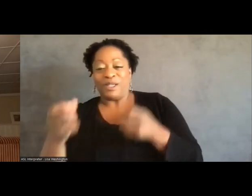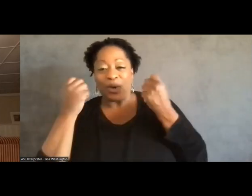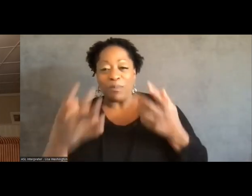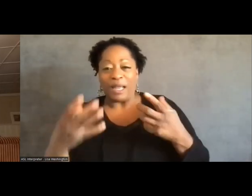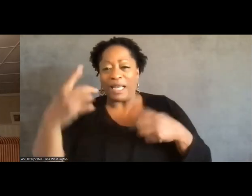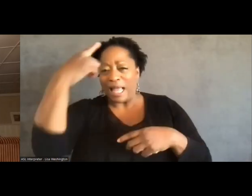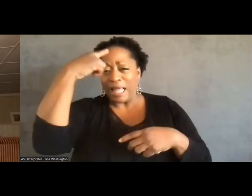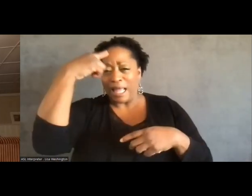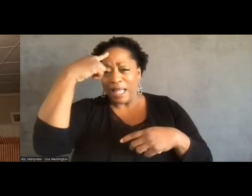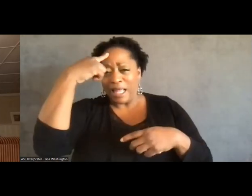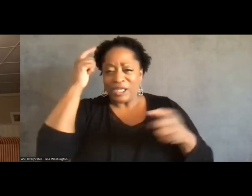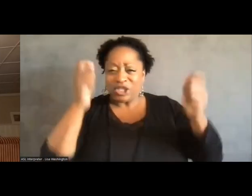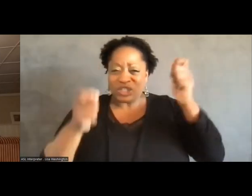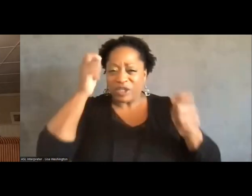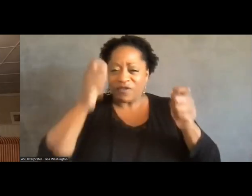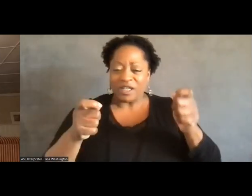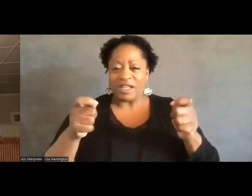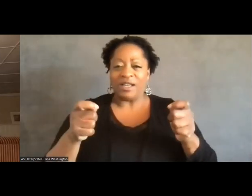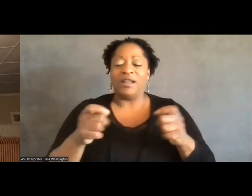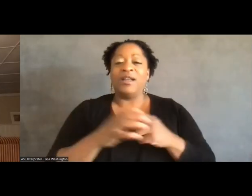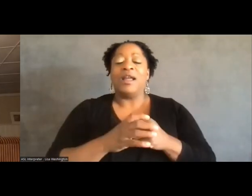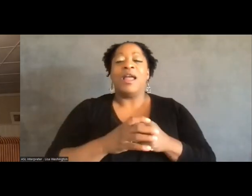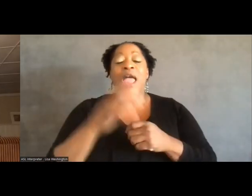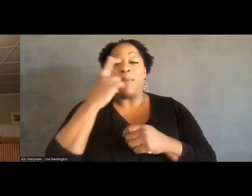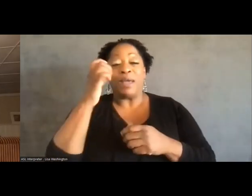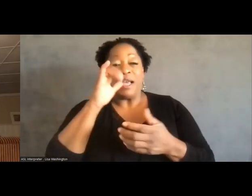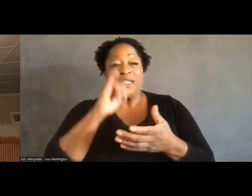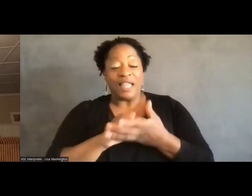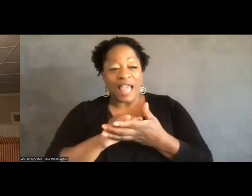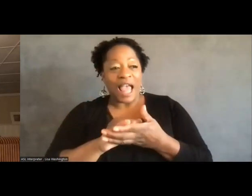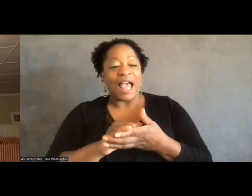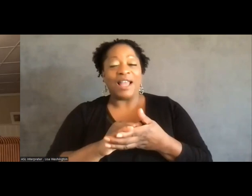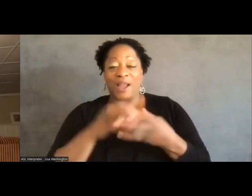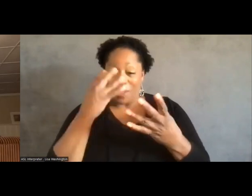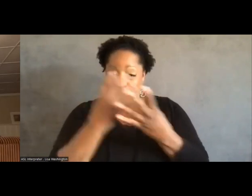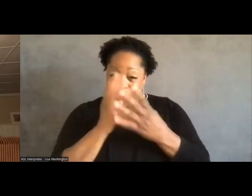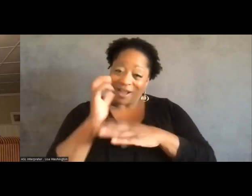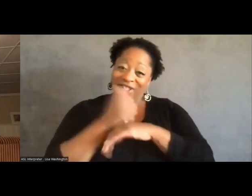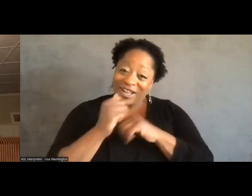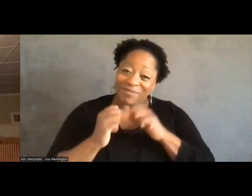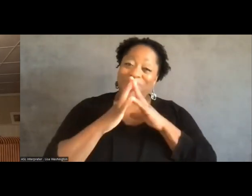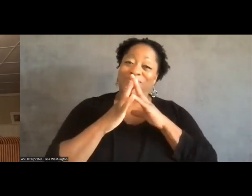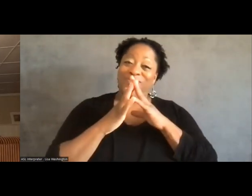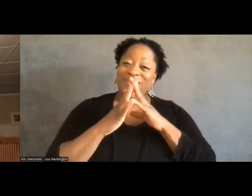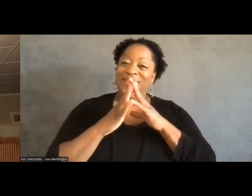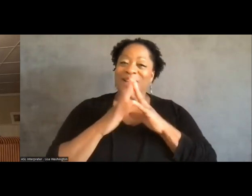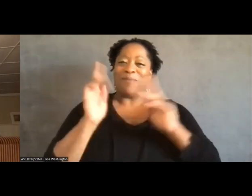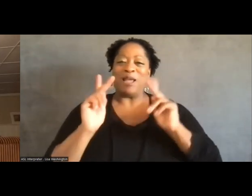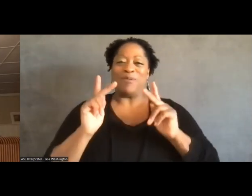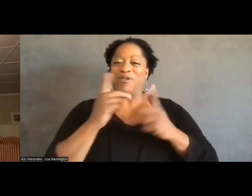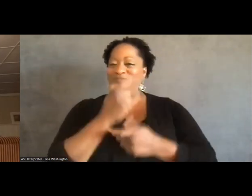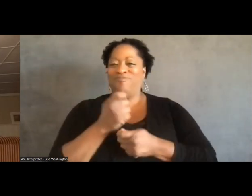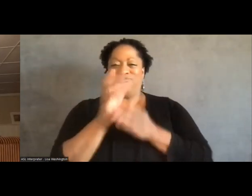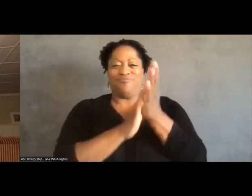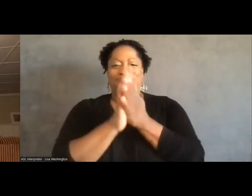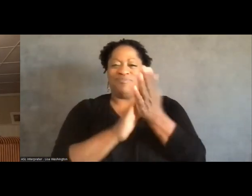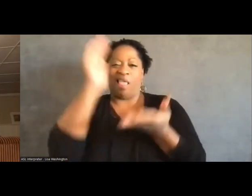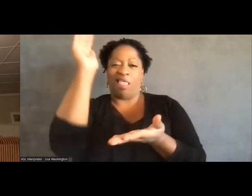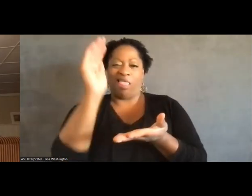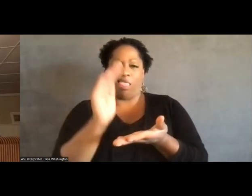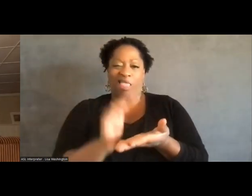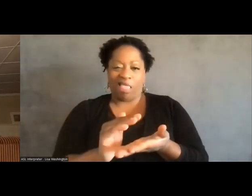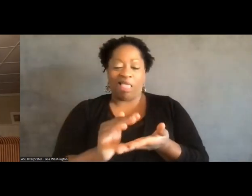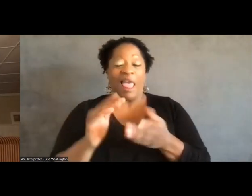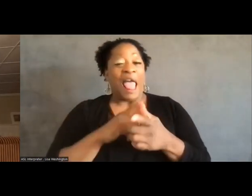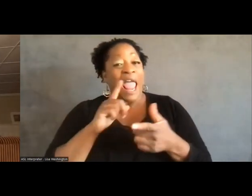And the project lost some credibility because of it. Having said that, and despite the Bureau of Prisons acknowledging they didn't need it,